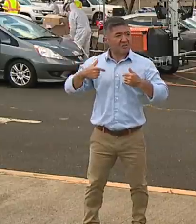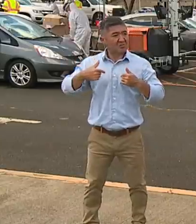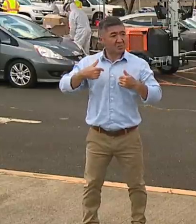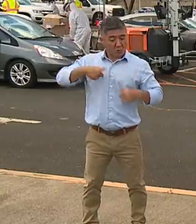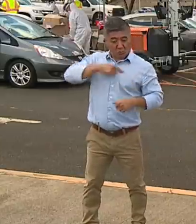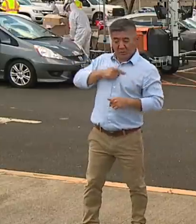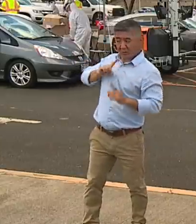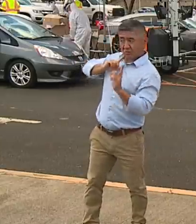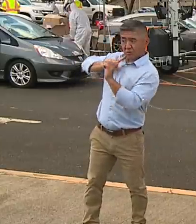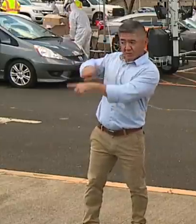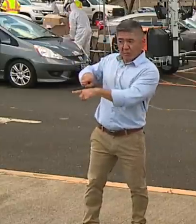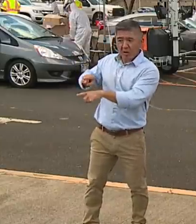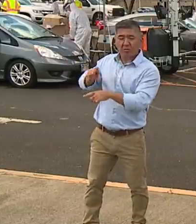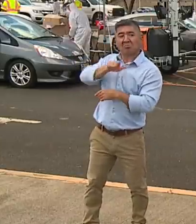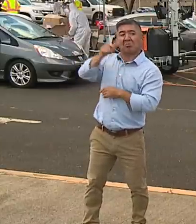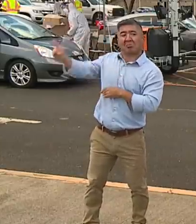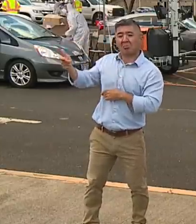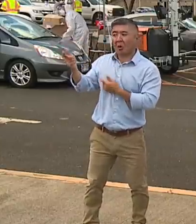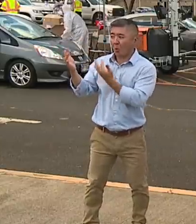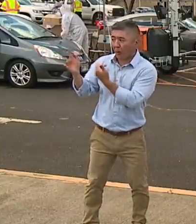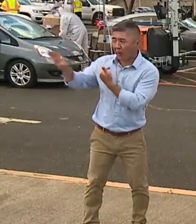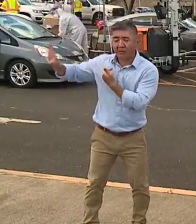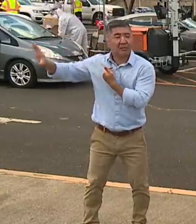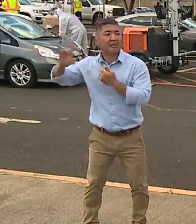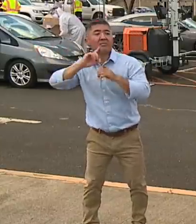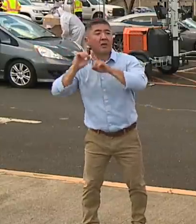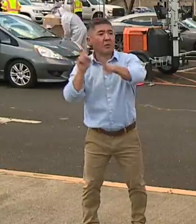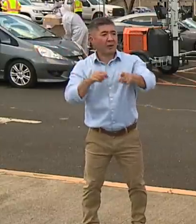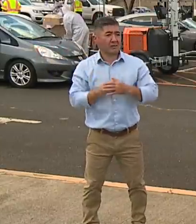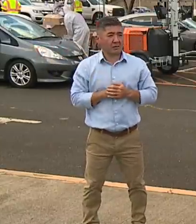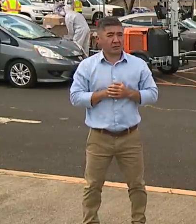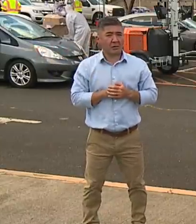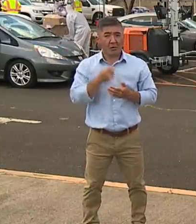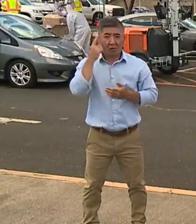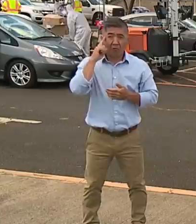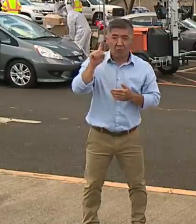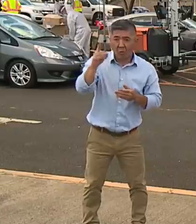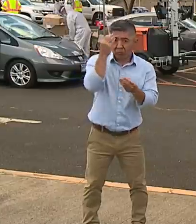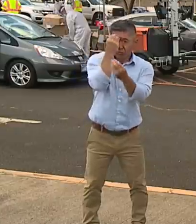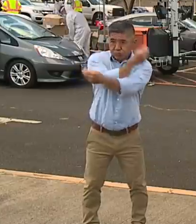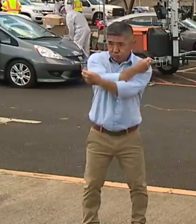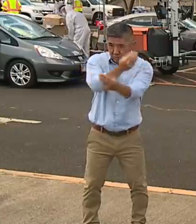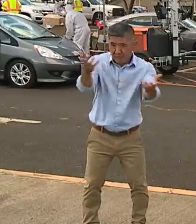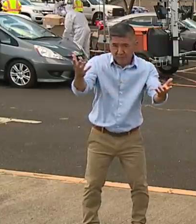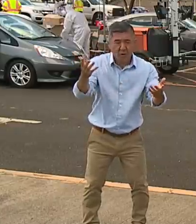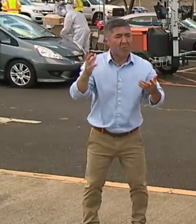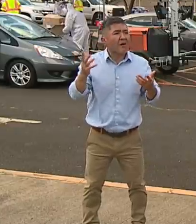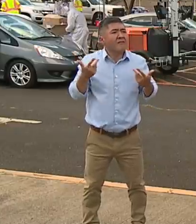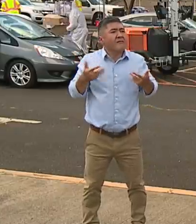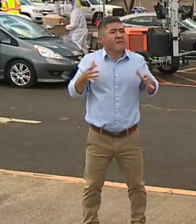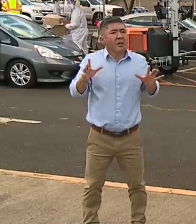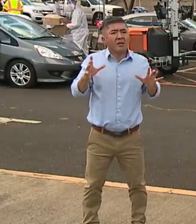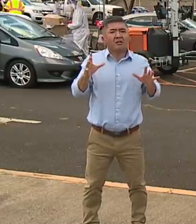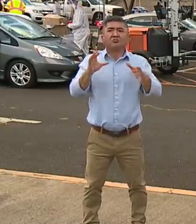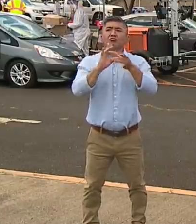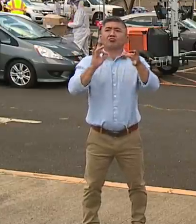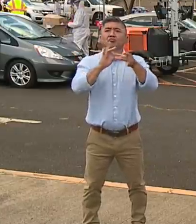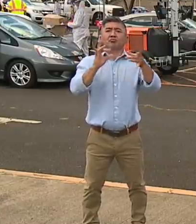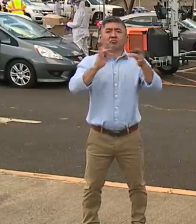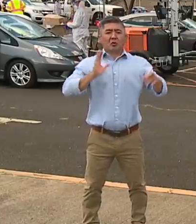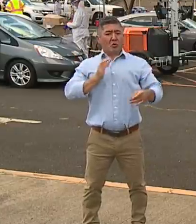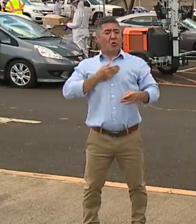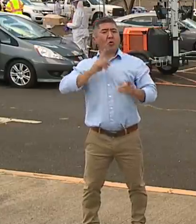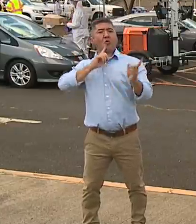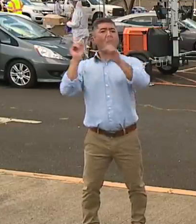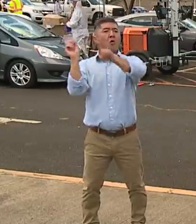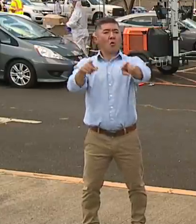But to try to get the information out to all of you through the media, we have released the order that was sent to the governor where we